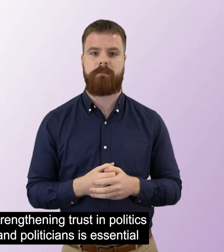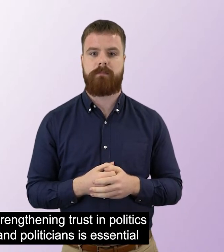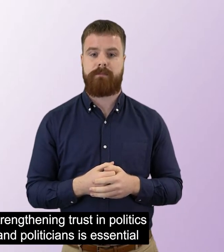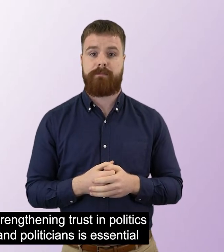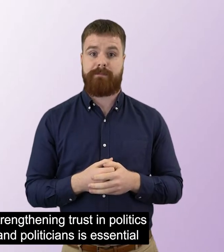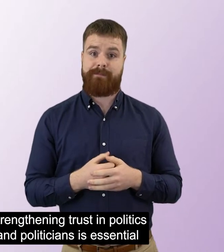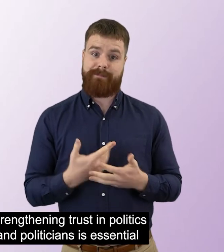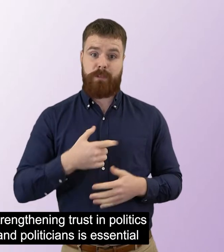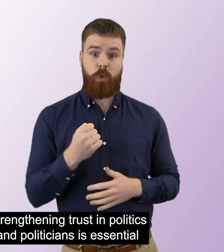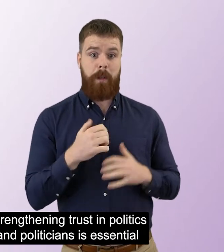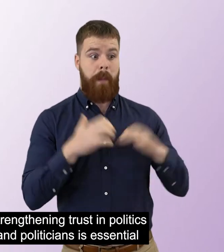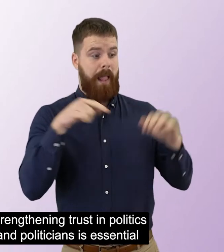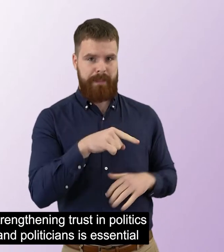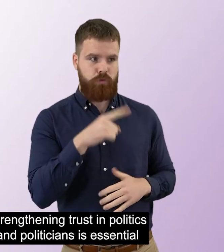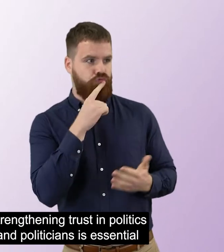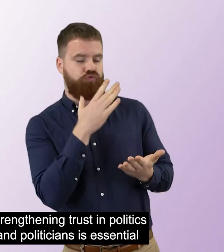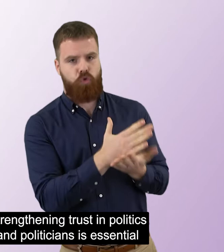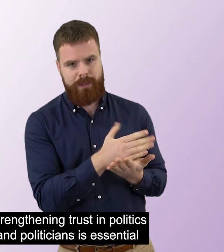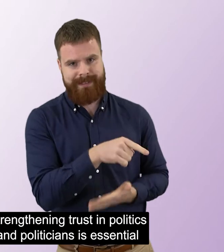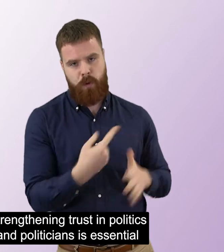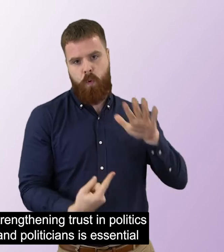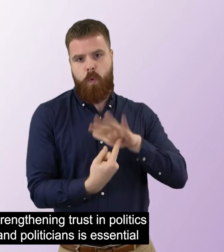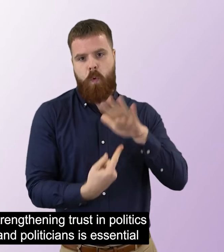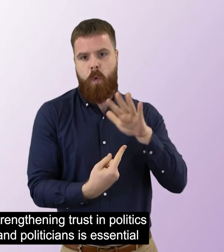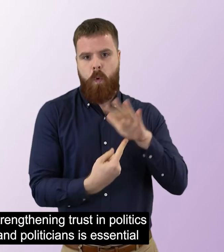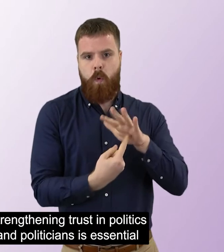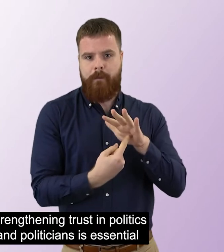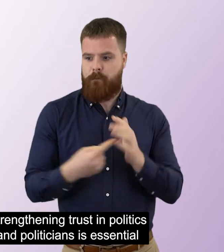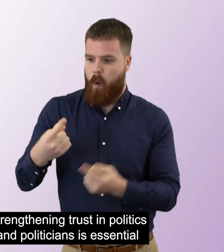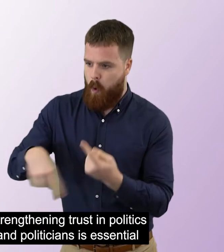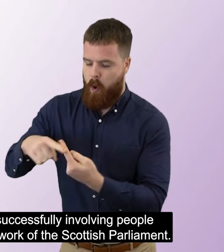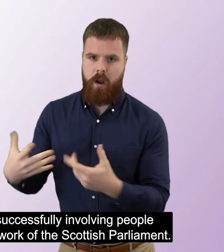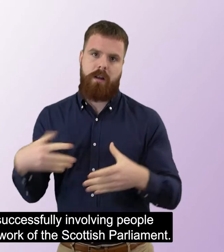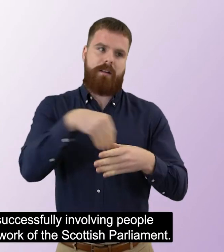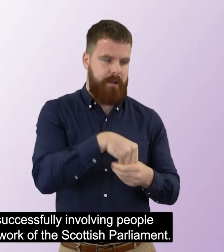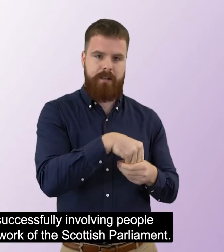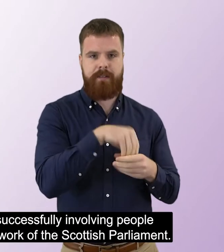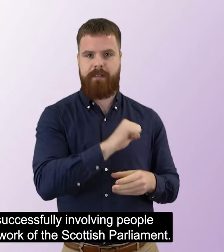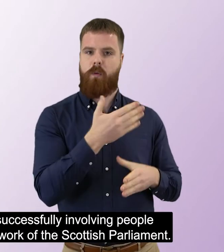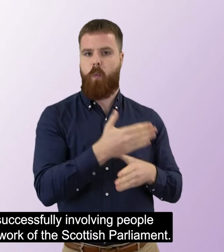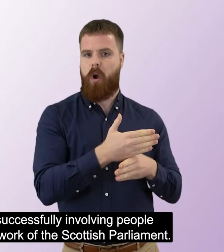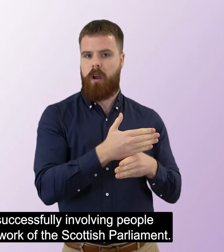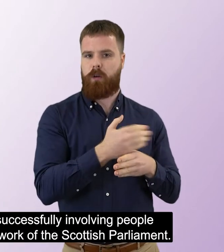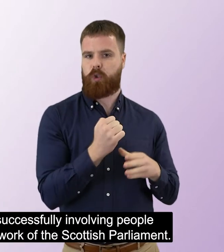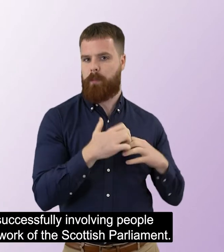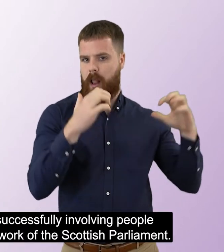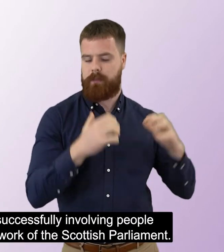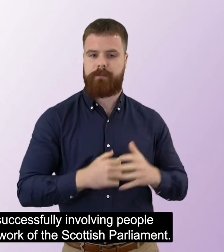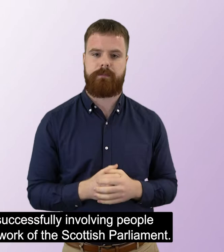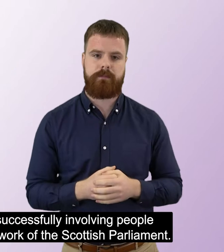Strengthening trust in politics and politicians is essential to successfully involving people in the work of the Scottish Parliament.